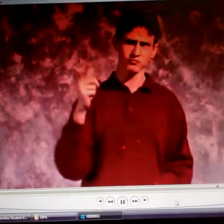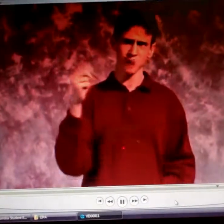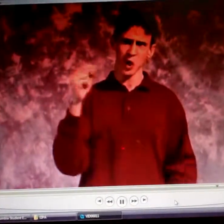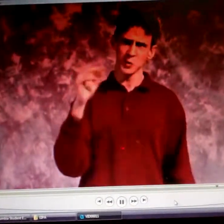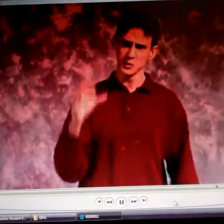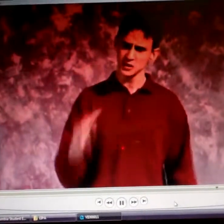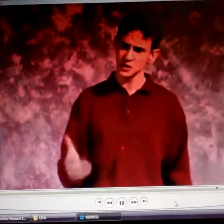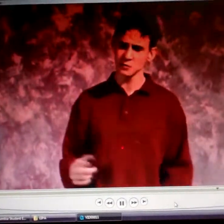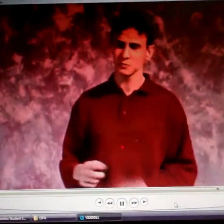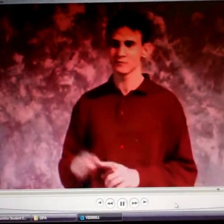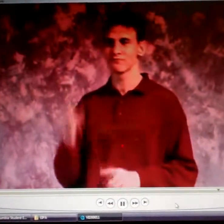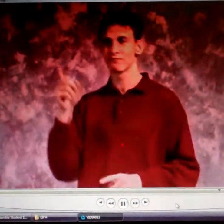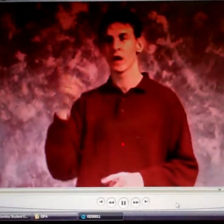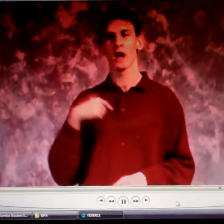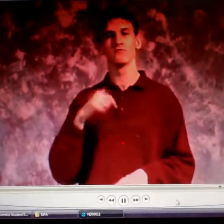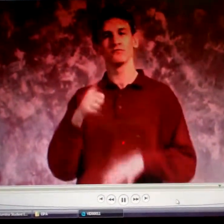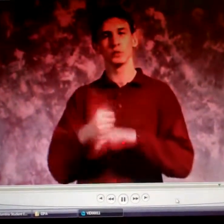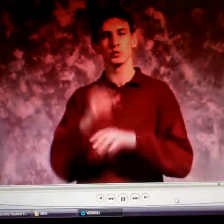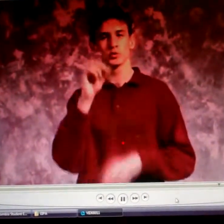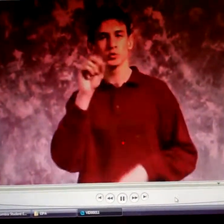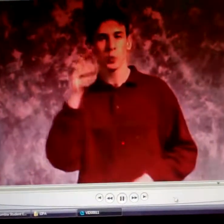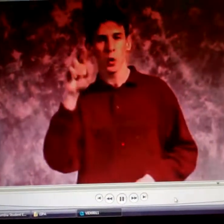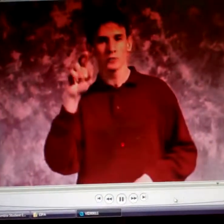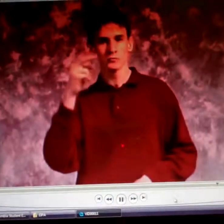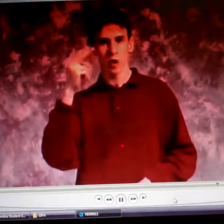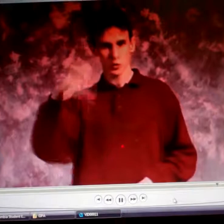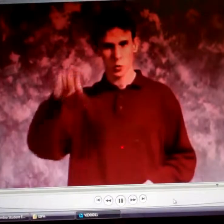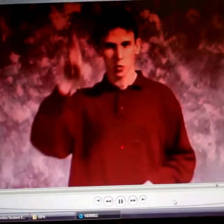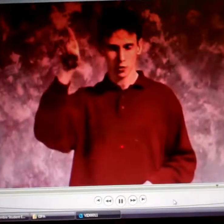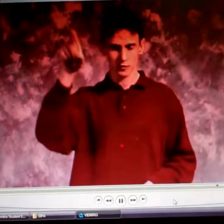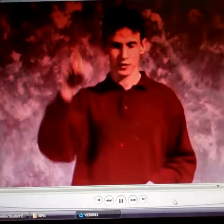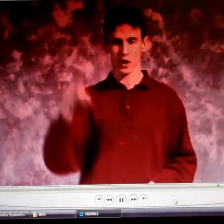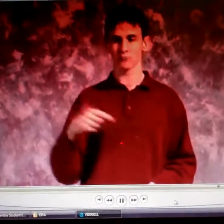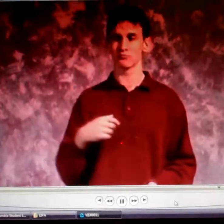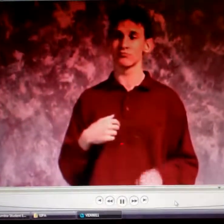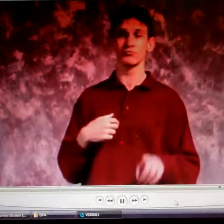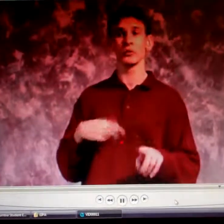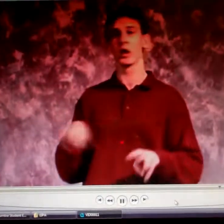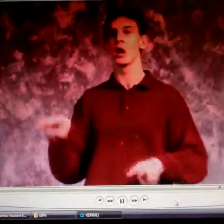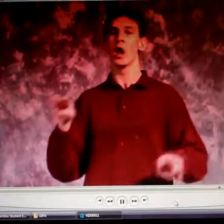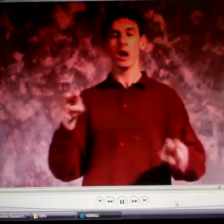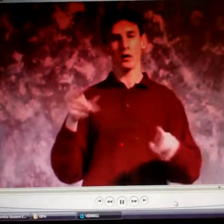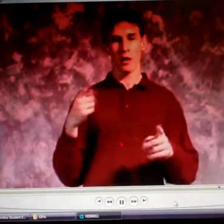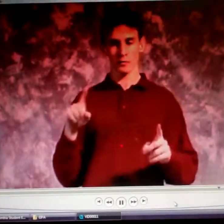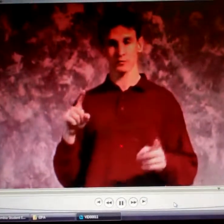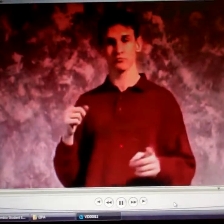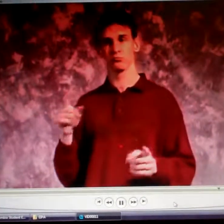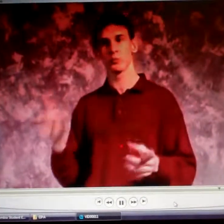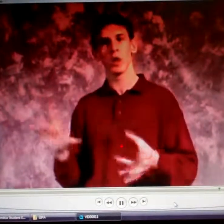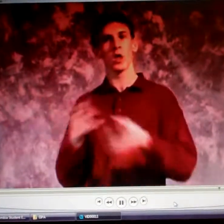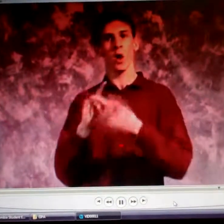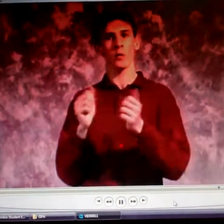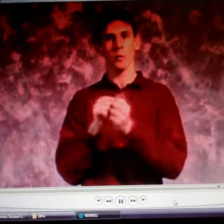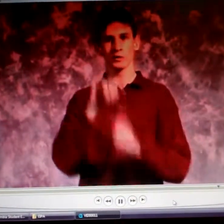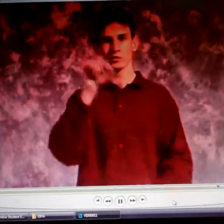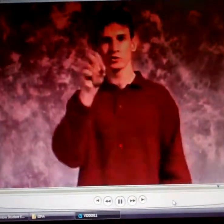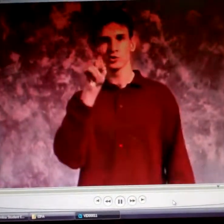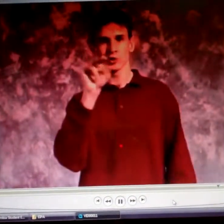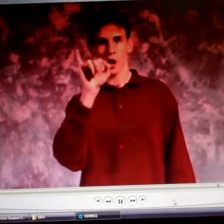and that's where the tour headquarters really are, and